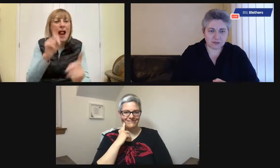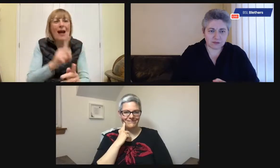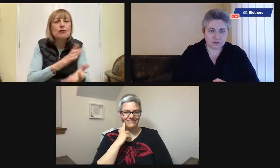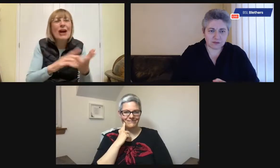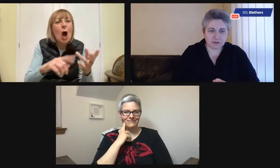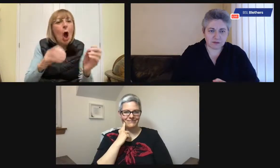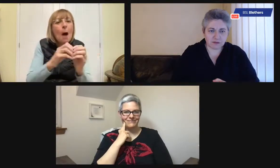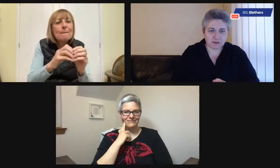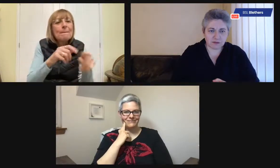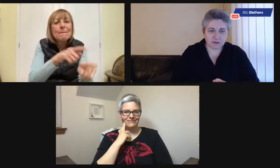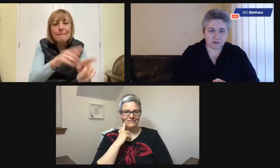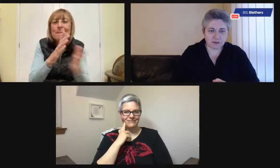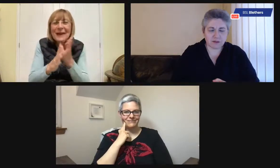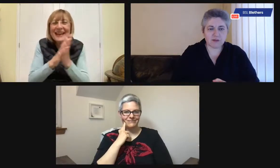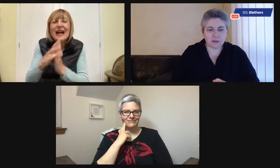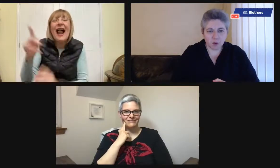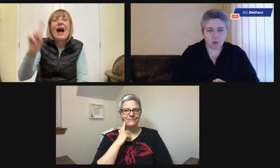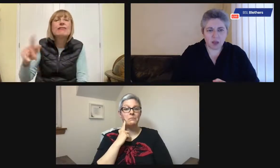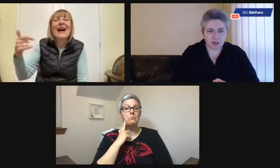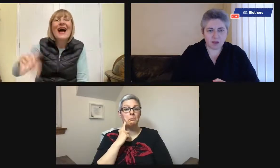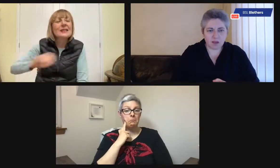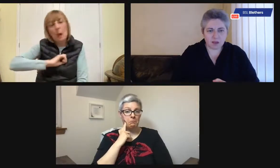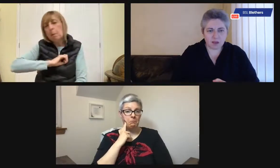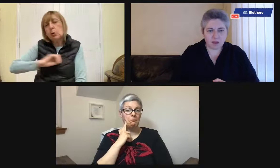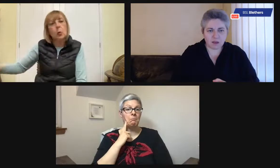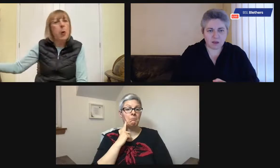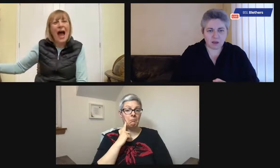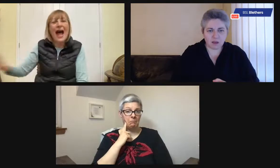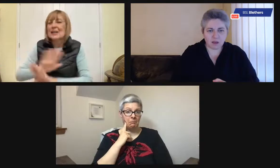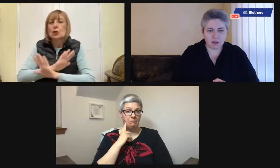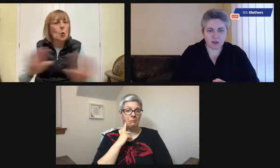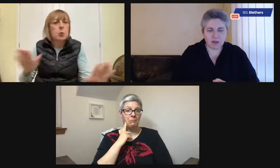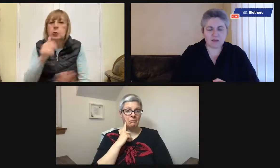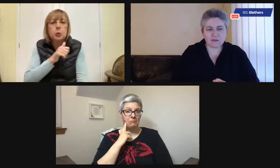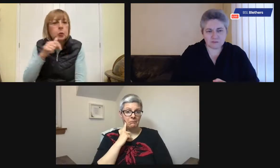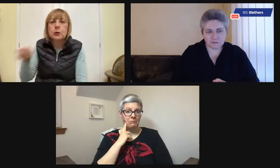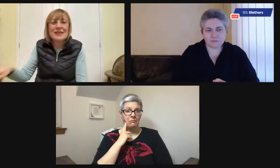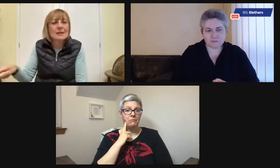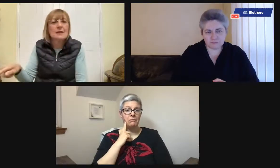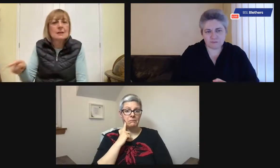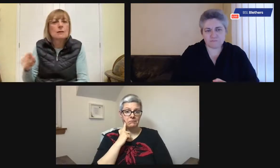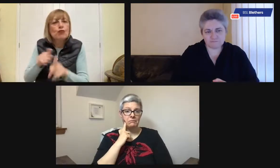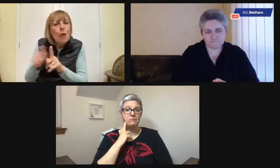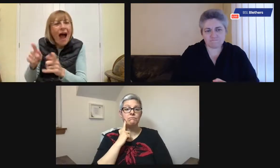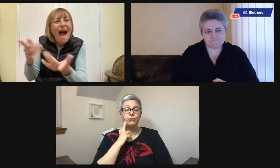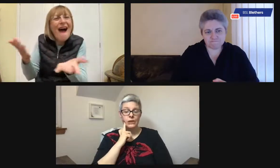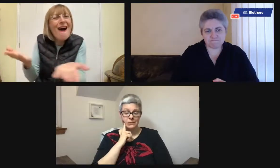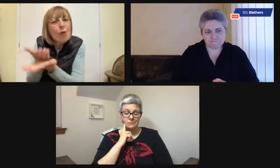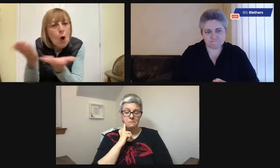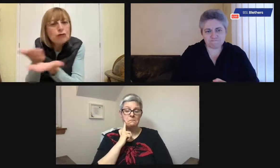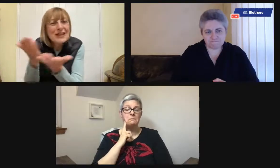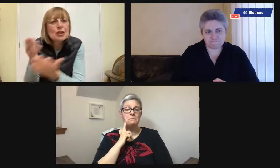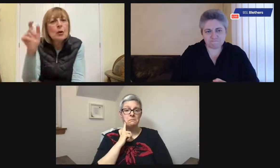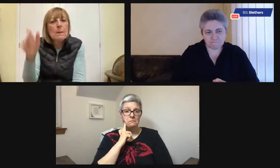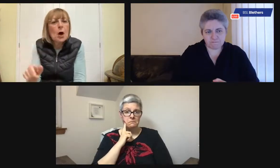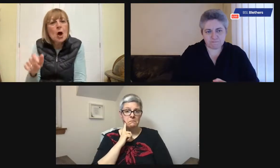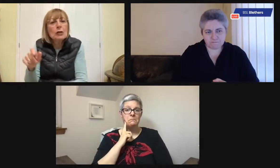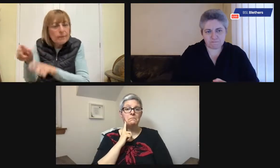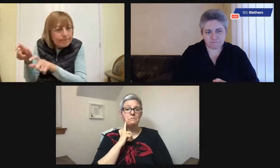whistle when it boils. So that might be useful, maybe put the electric kettle away, don't use it. Try